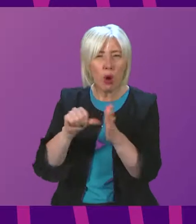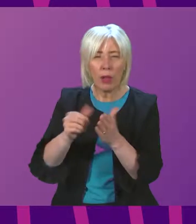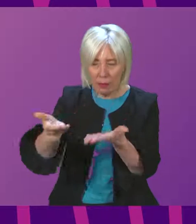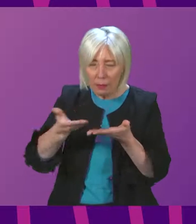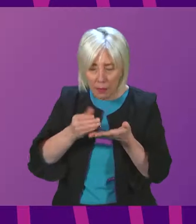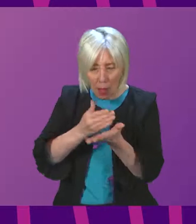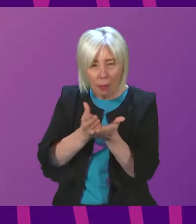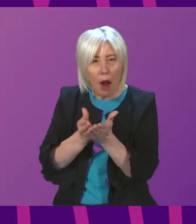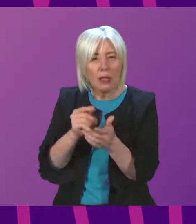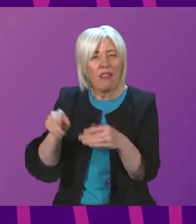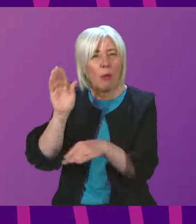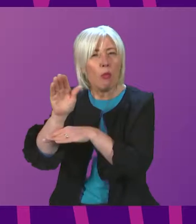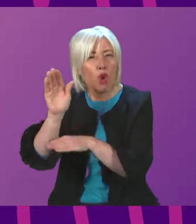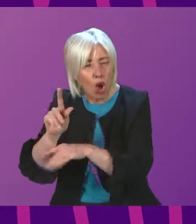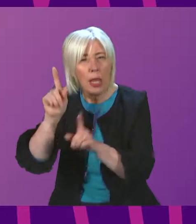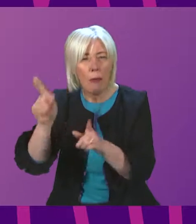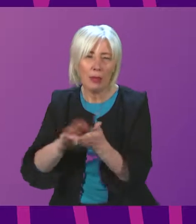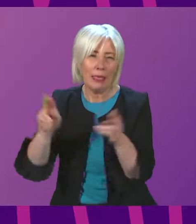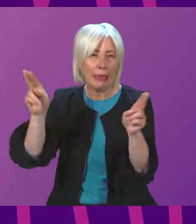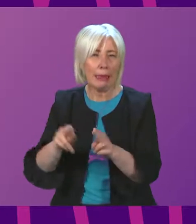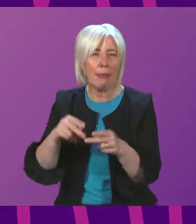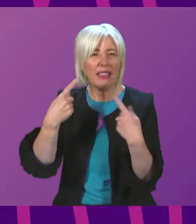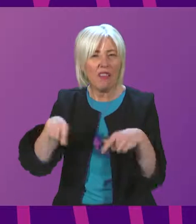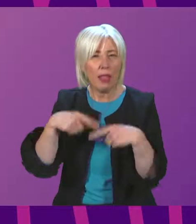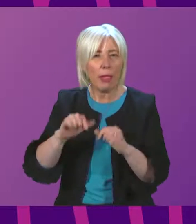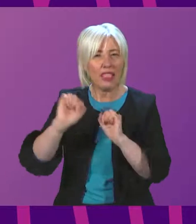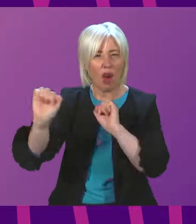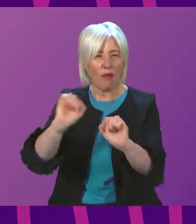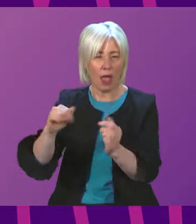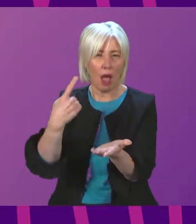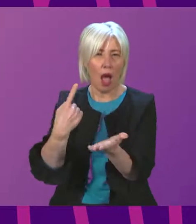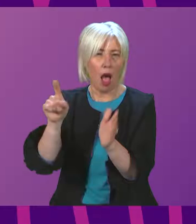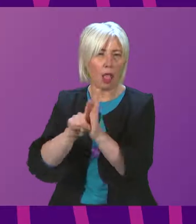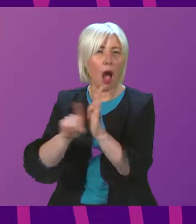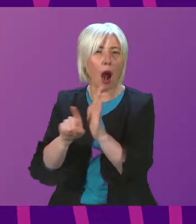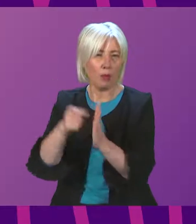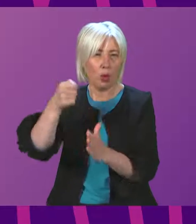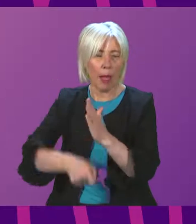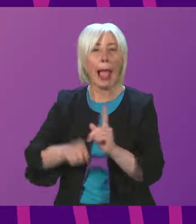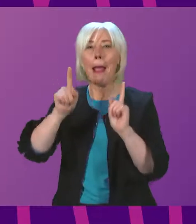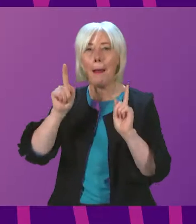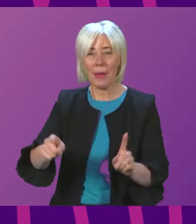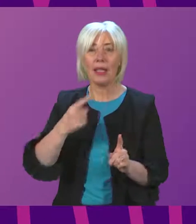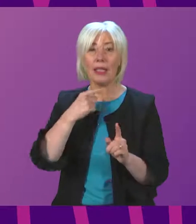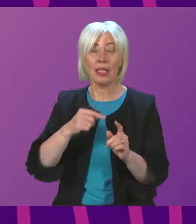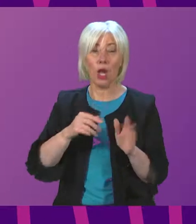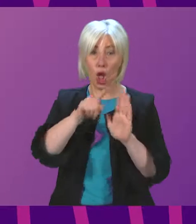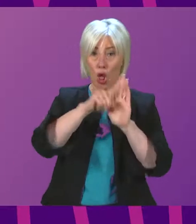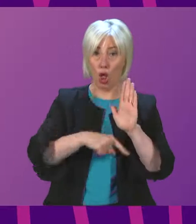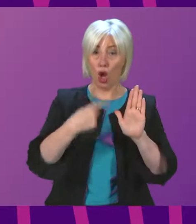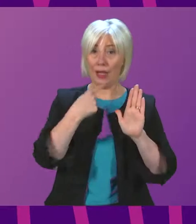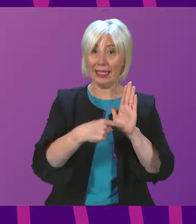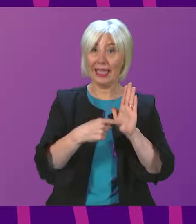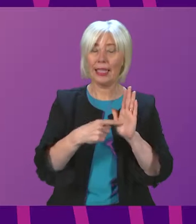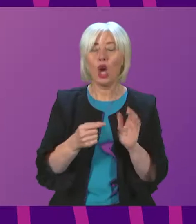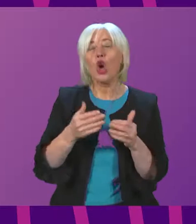imported components, which does limit the availability of their alarms for immediate purchase. But as I've said before, the legislation makes allowance for the